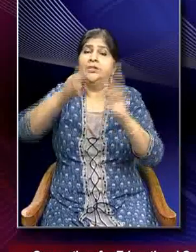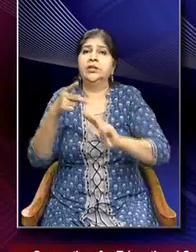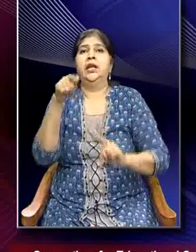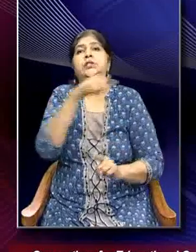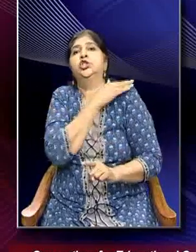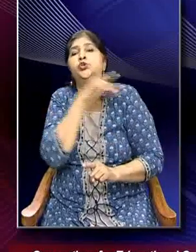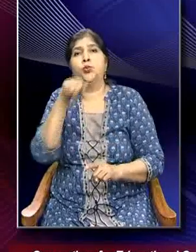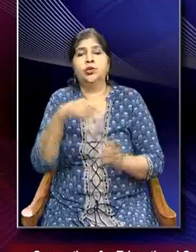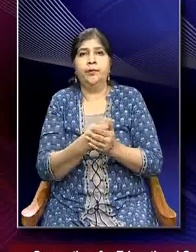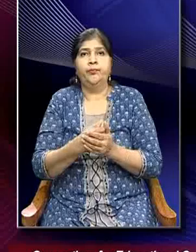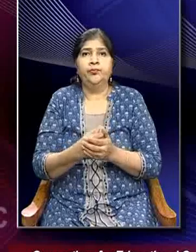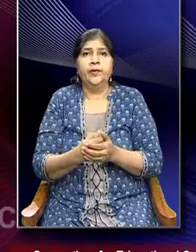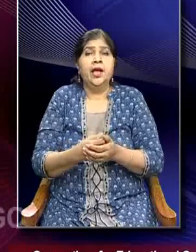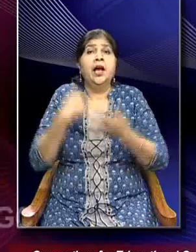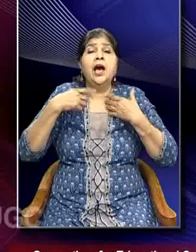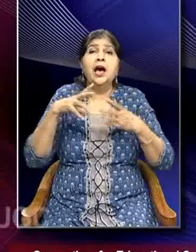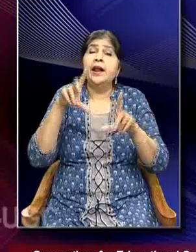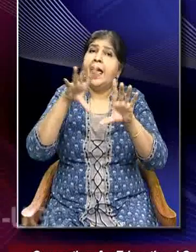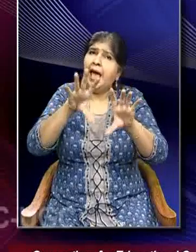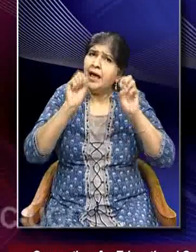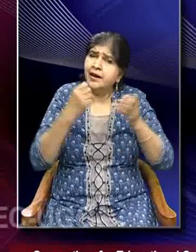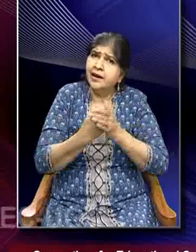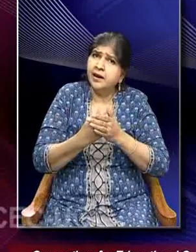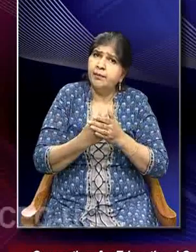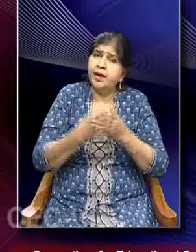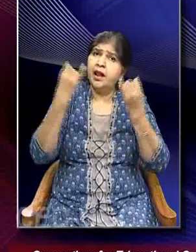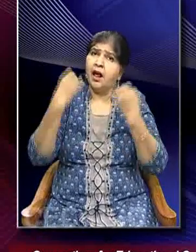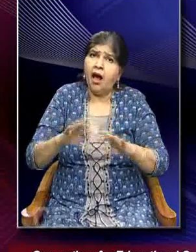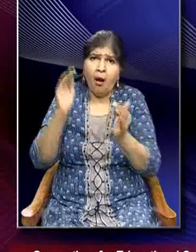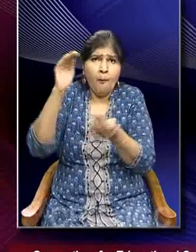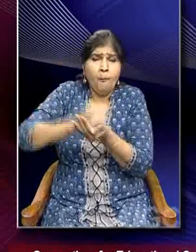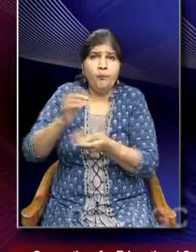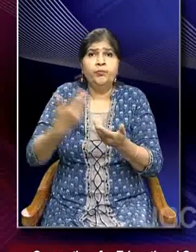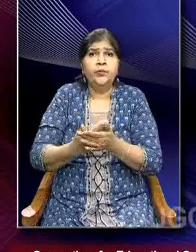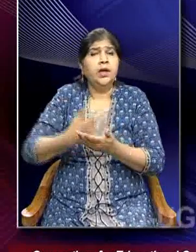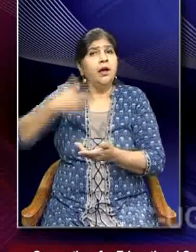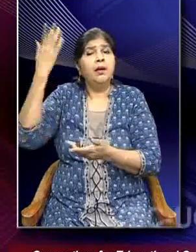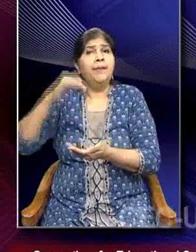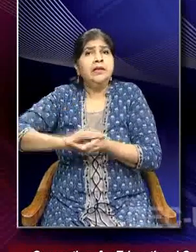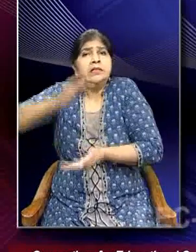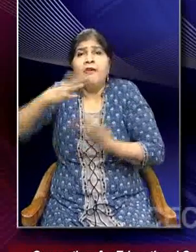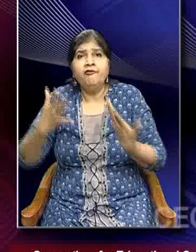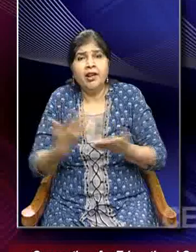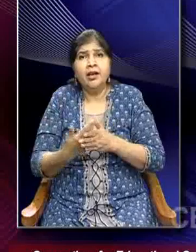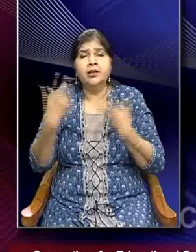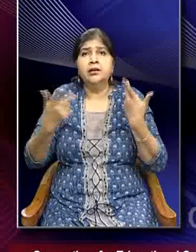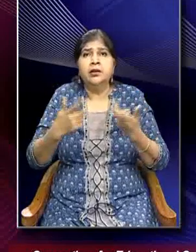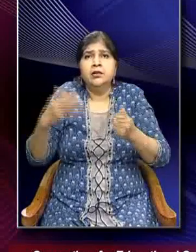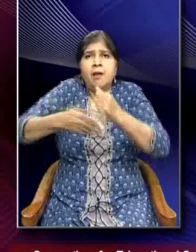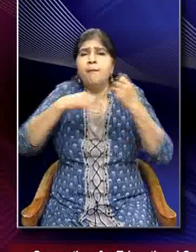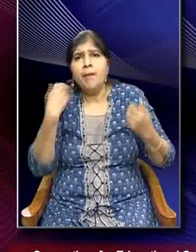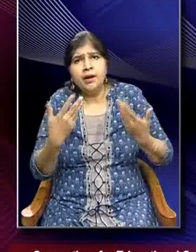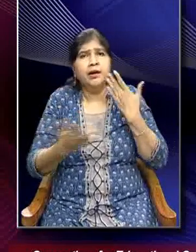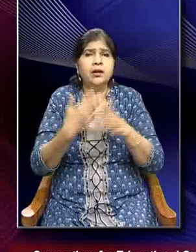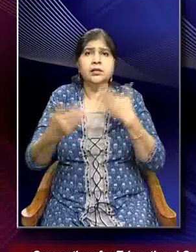Loss of animals and plant species due to loss of their habitat, lack of trees then also allows